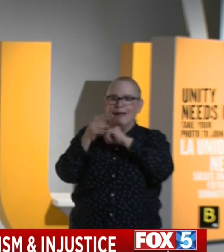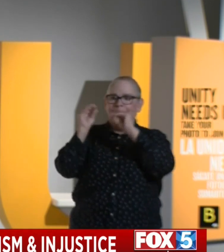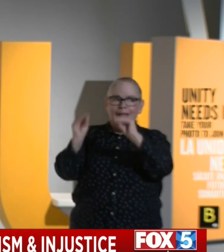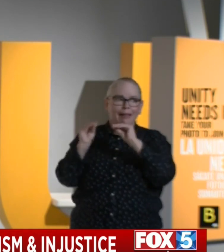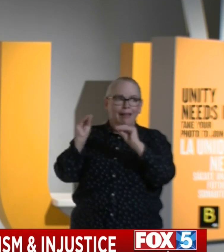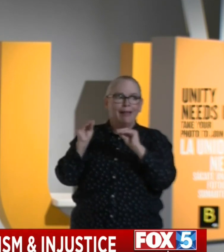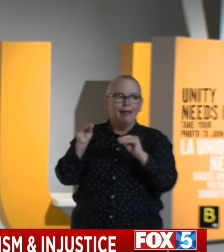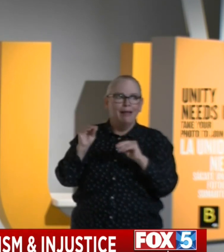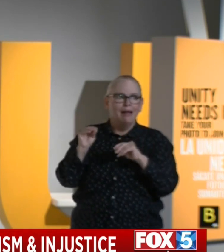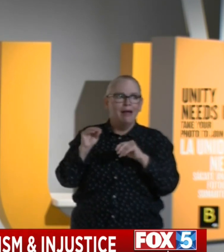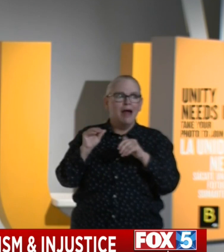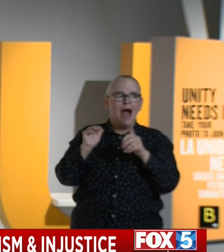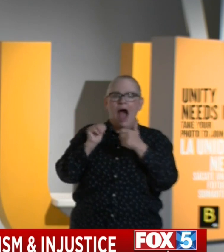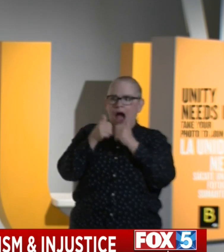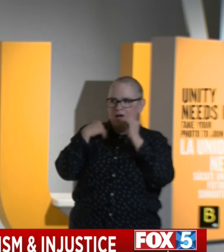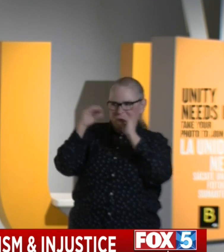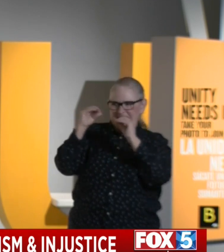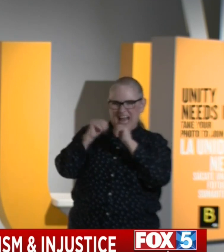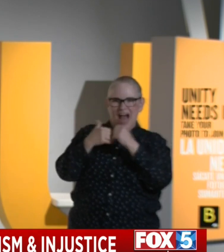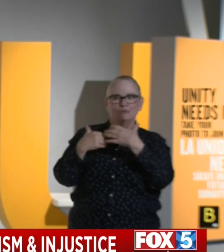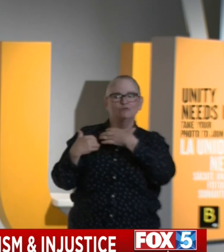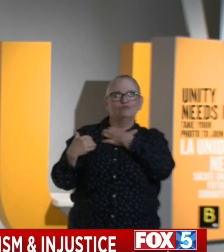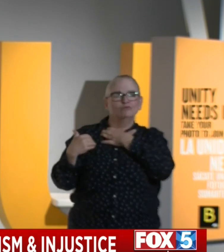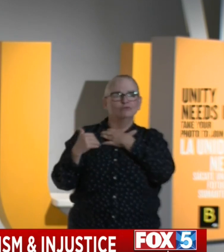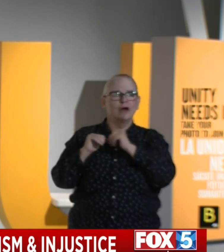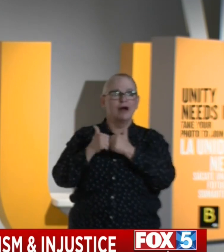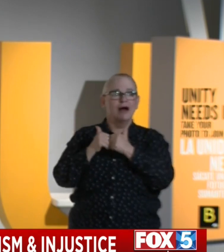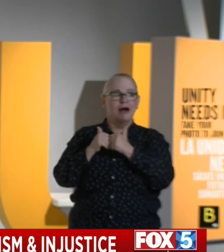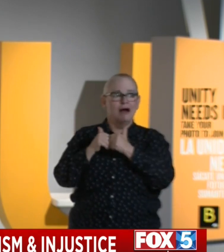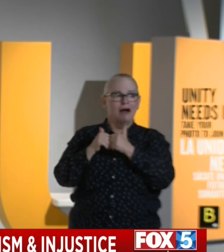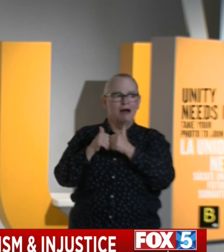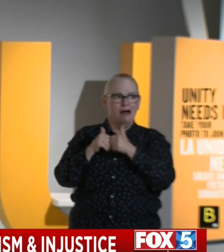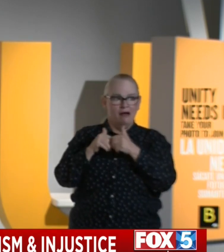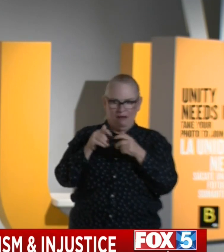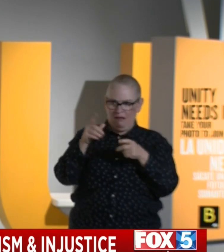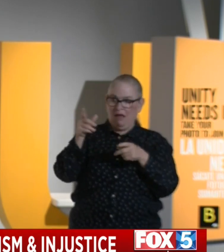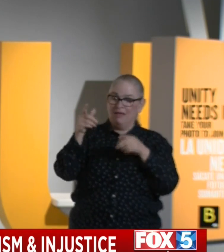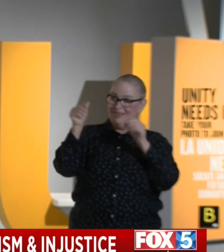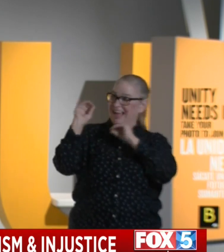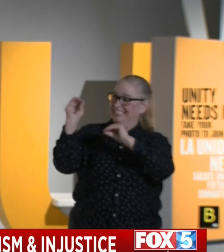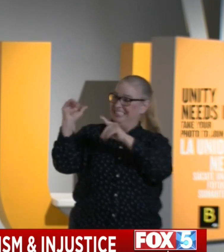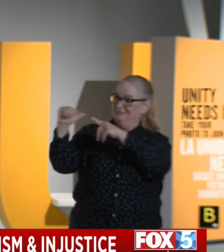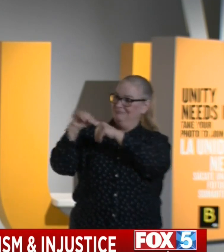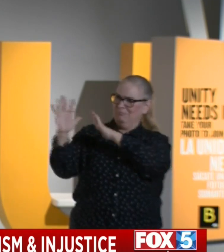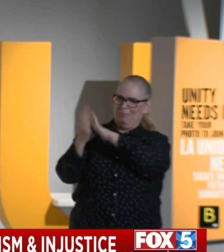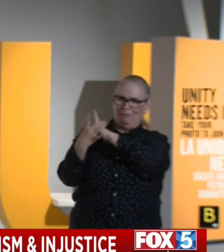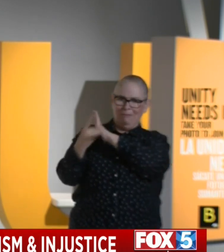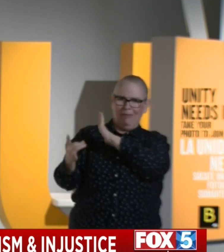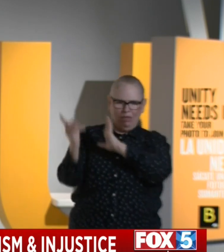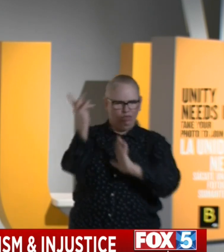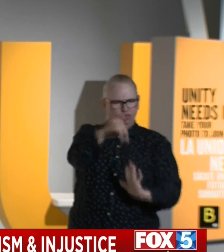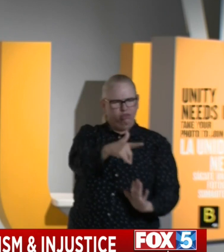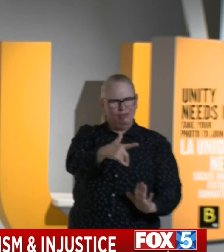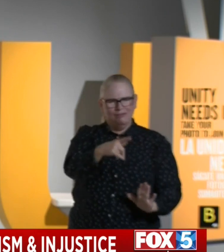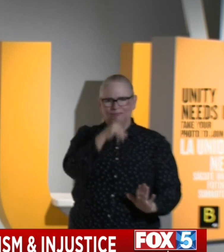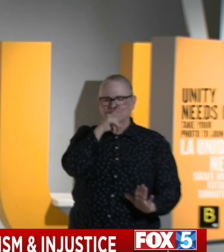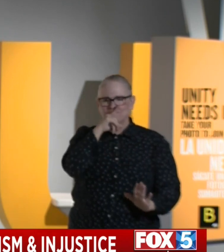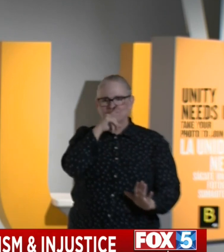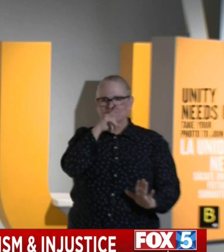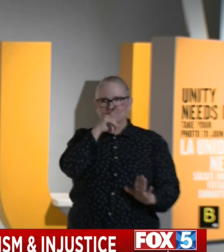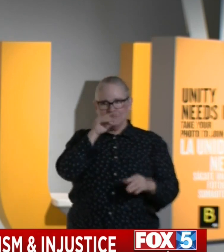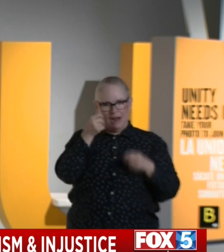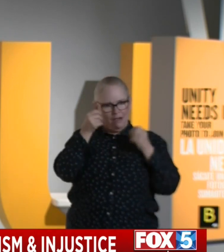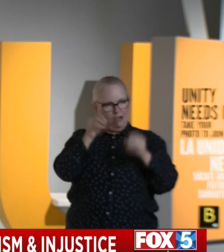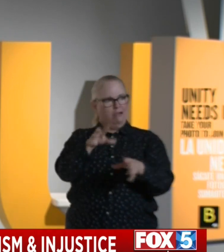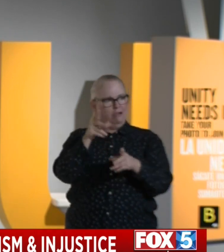strangleholds that put people's lives at risk. Now we can argue that these are used as exceptions, but at the